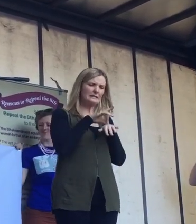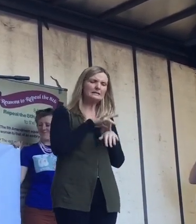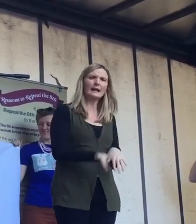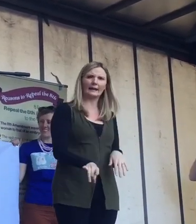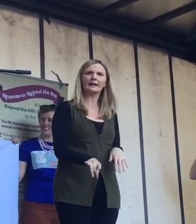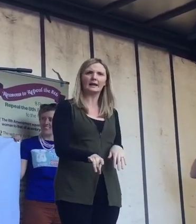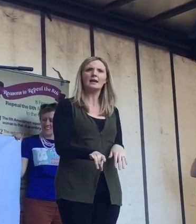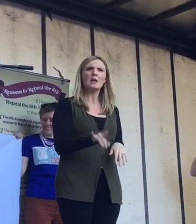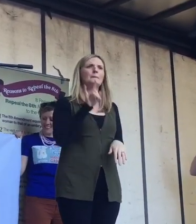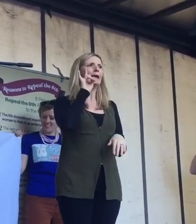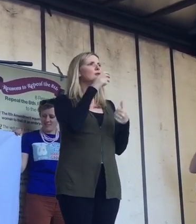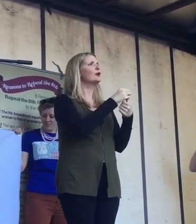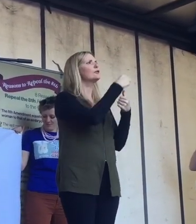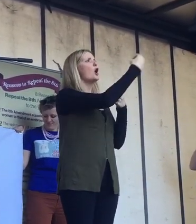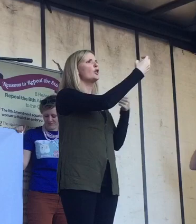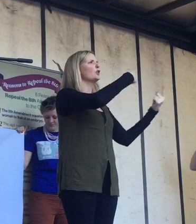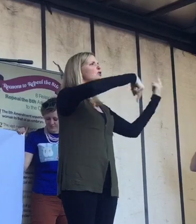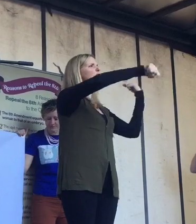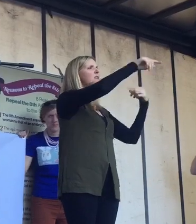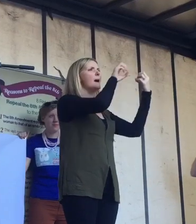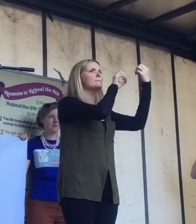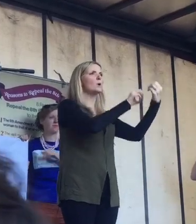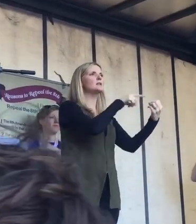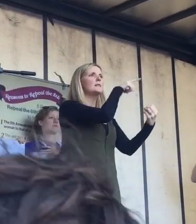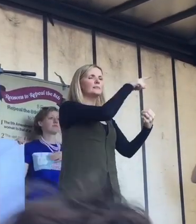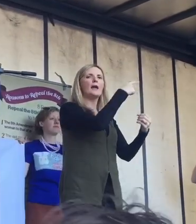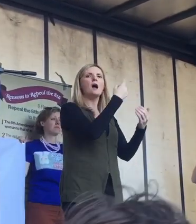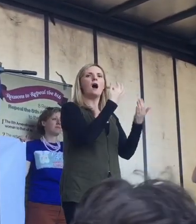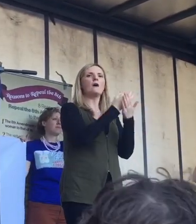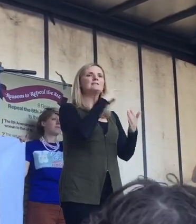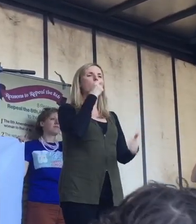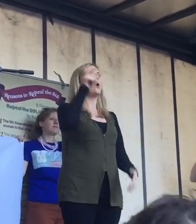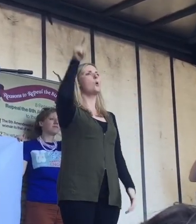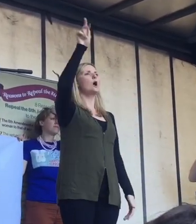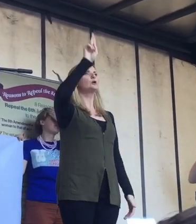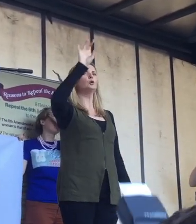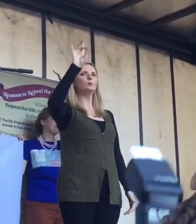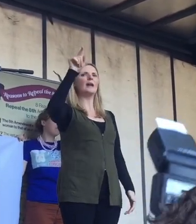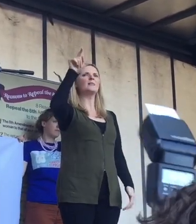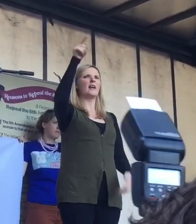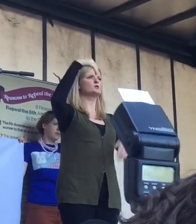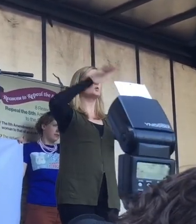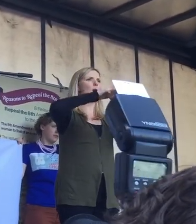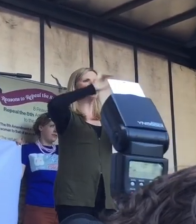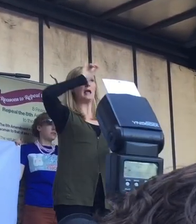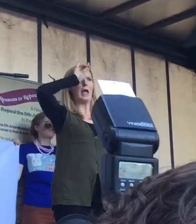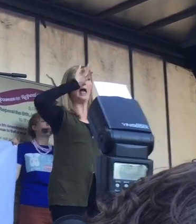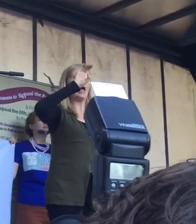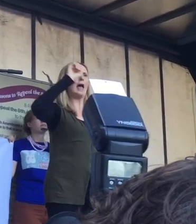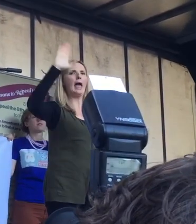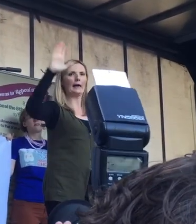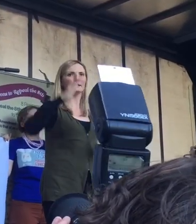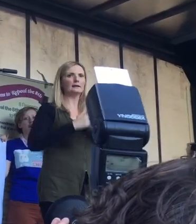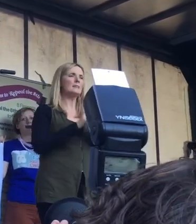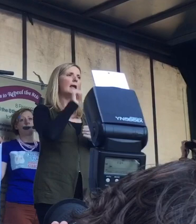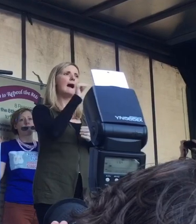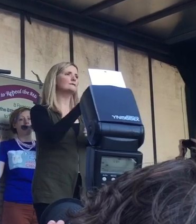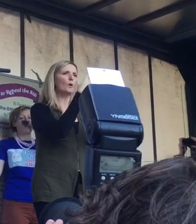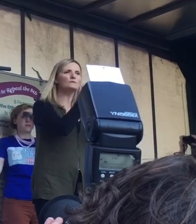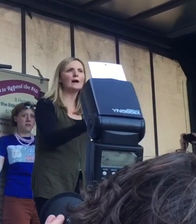hearing the other side in this debate point to the UK as the place of all hell and of no virtue.